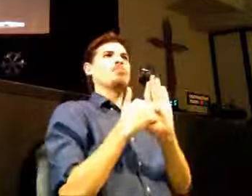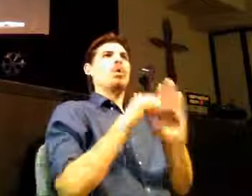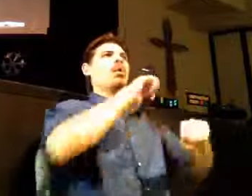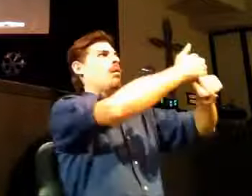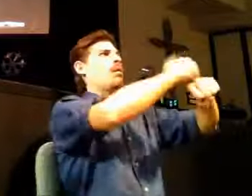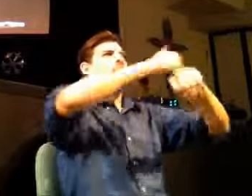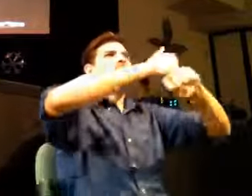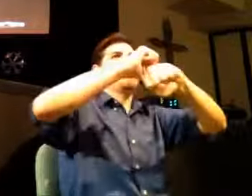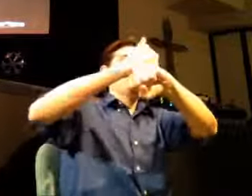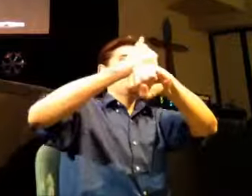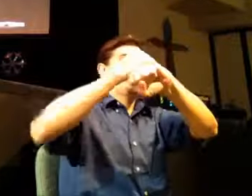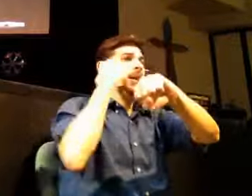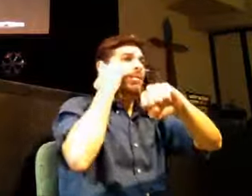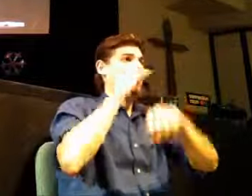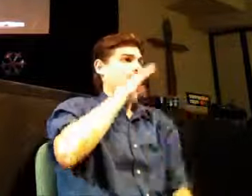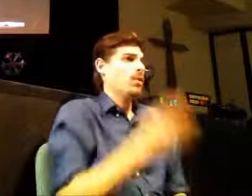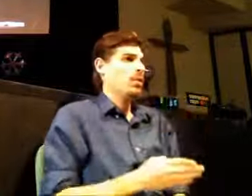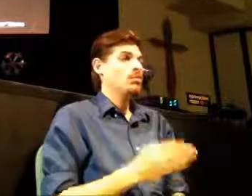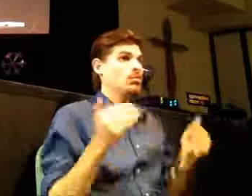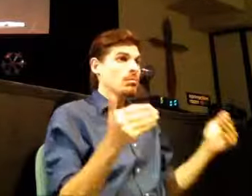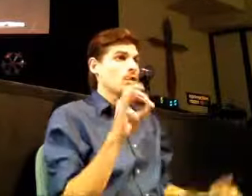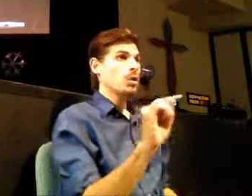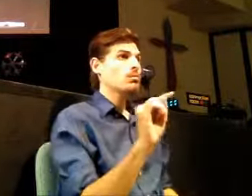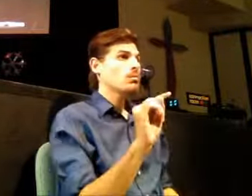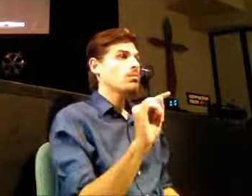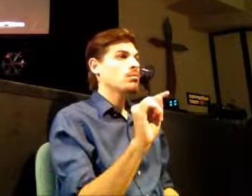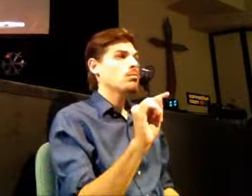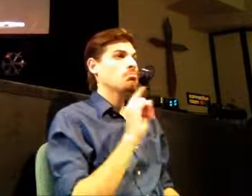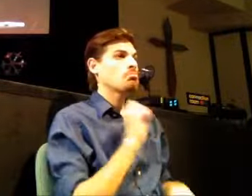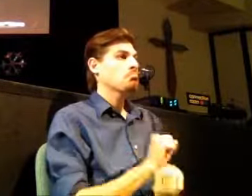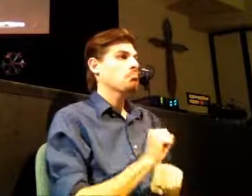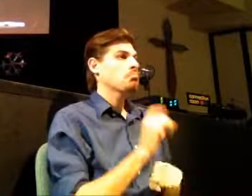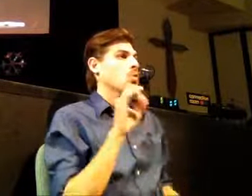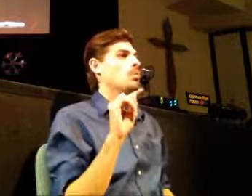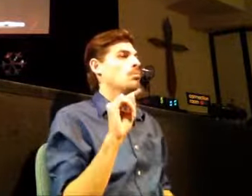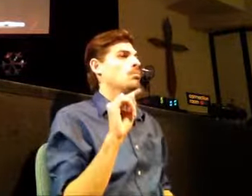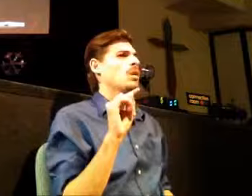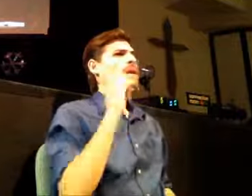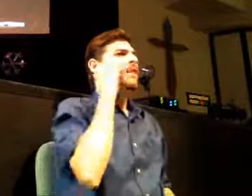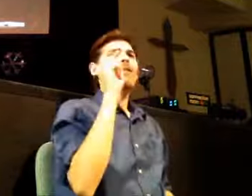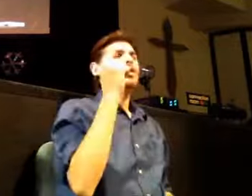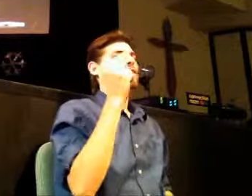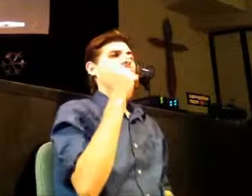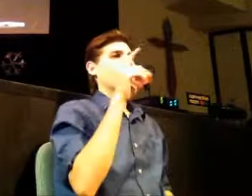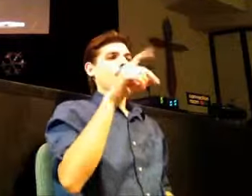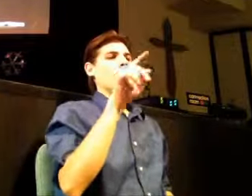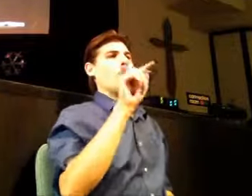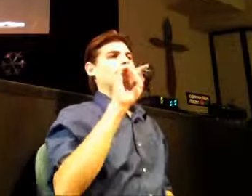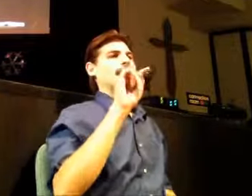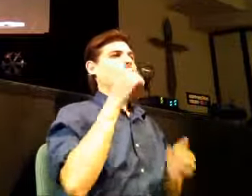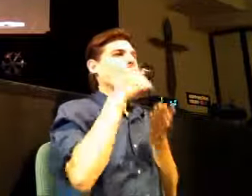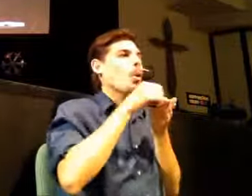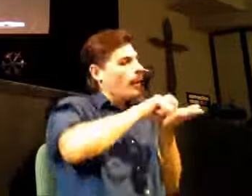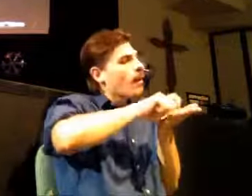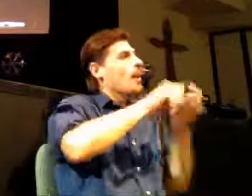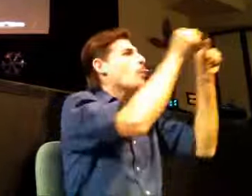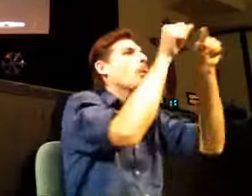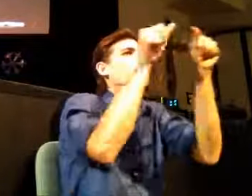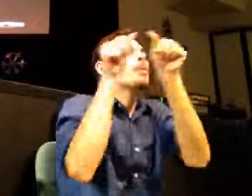remind you and center you in life, do so. Do it. mean this. Even if you start off just doing post-it notes of verses in your bathroom, start there and work up, okay? Maybe it's finding